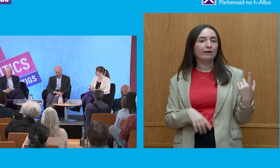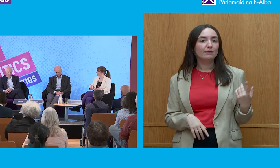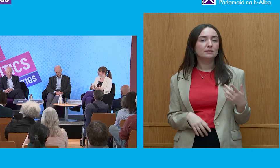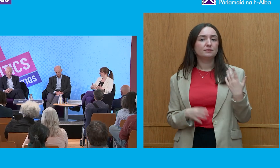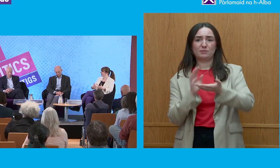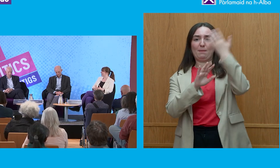on the corner shop every day.